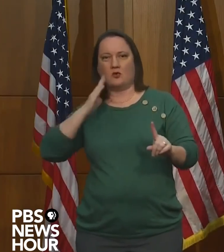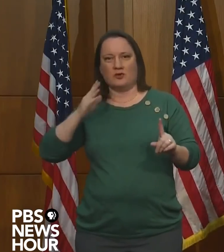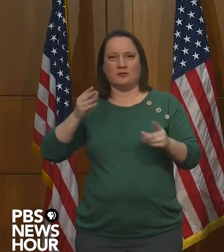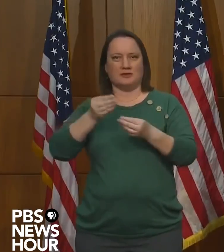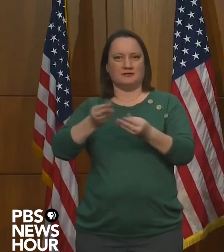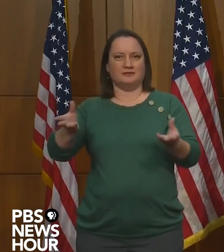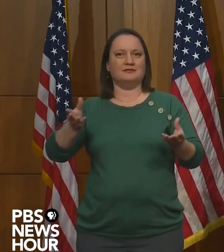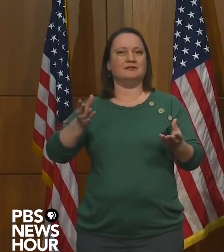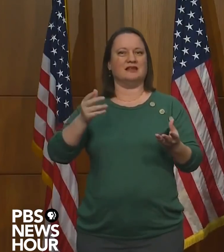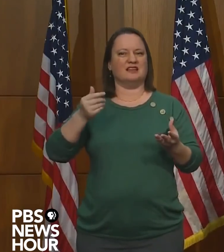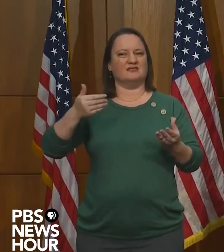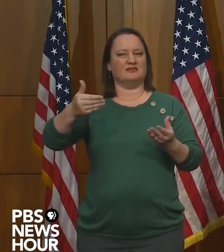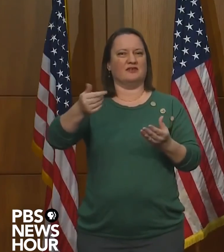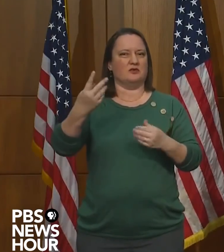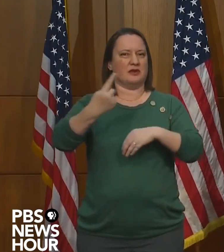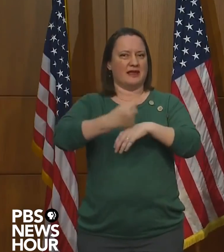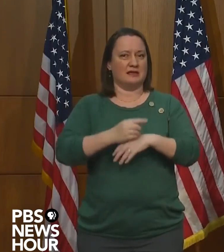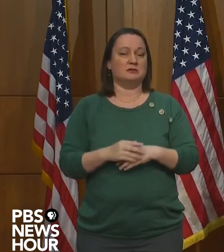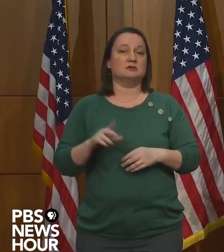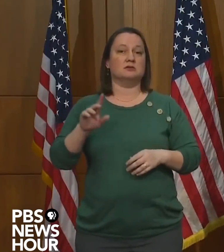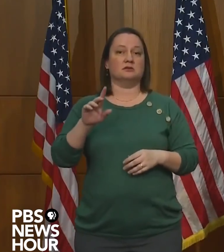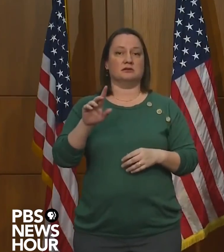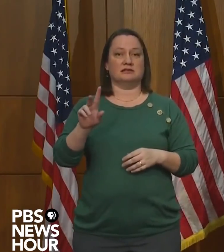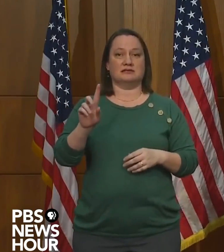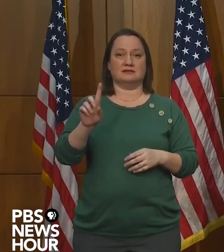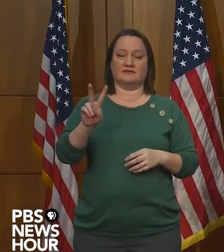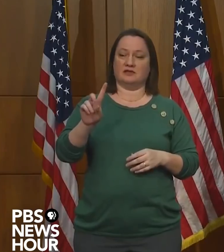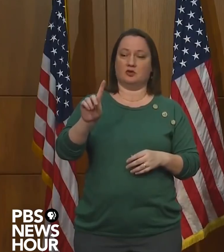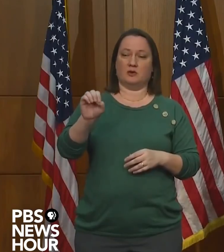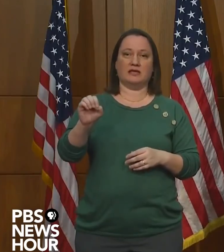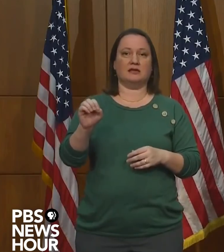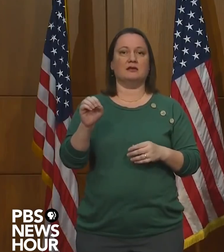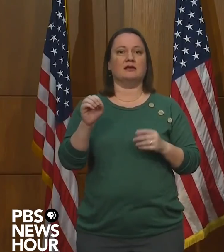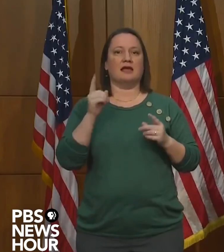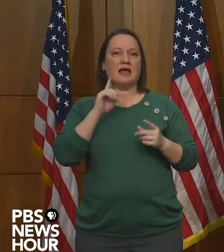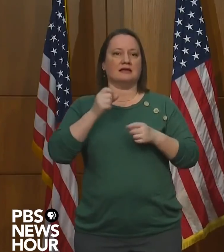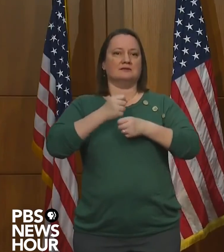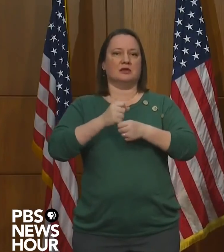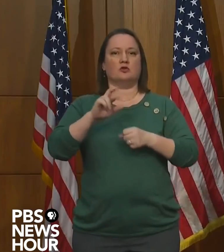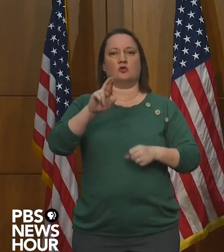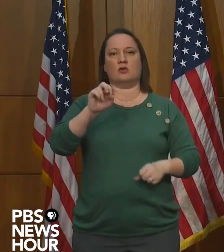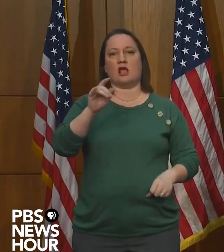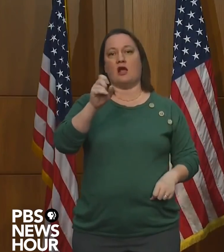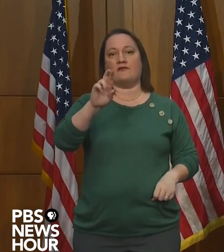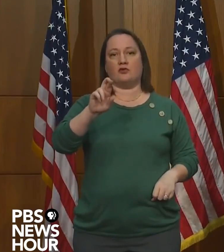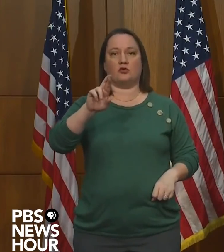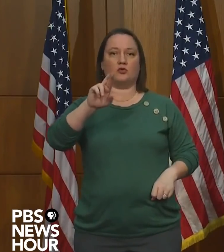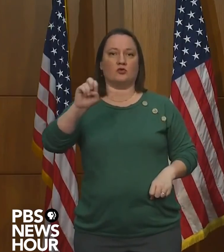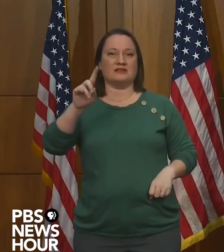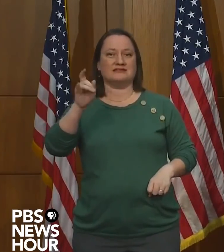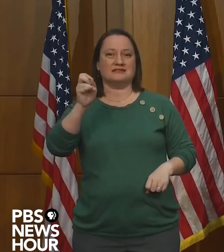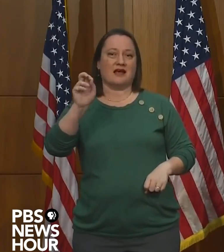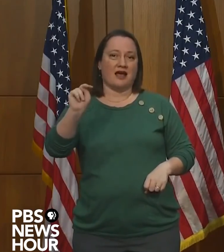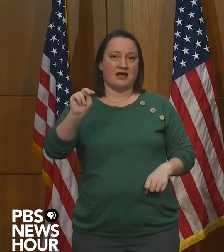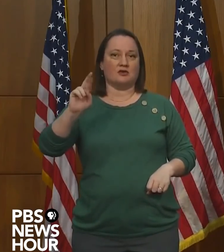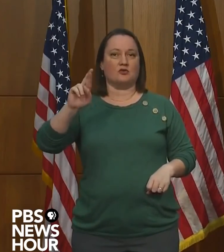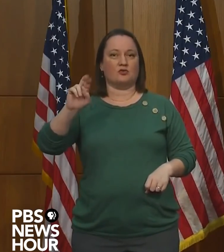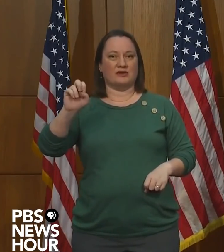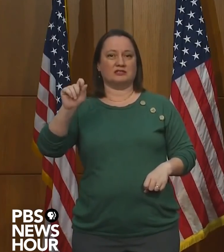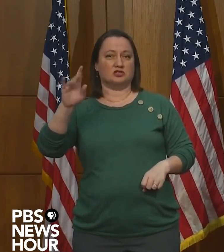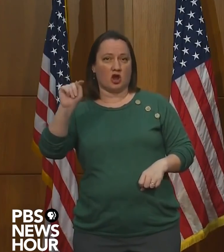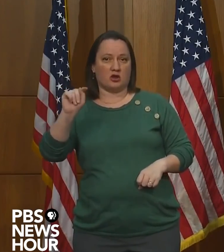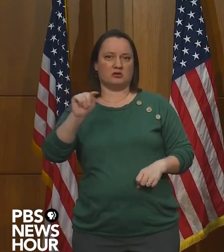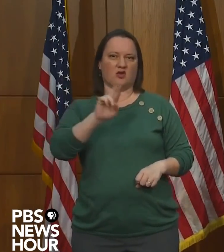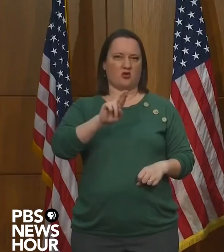the Department of Education has produced Recover, Redesign, and Restart. This is nearly a 126-page